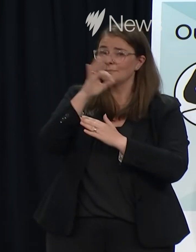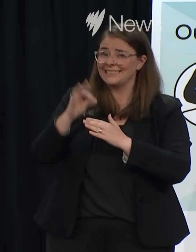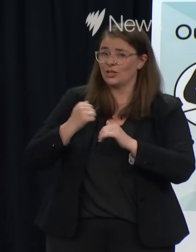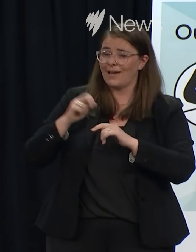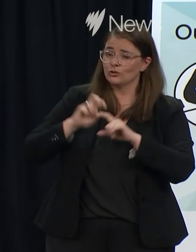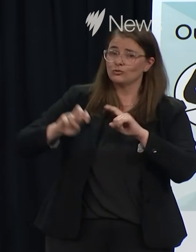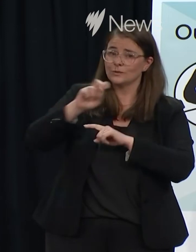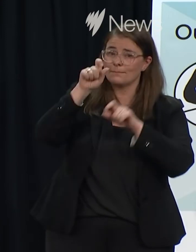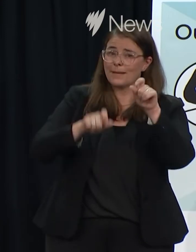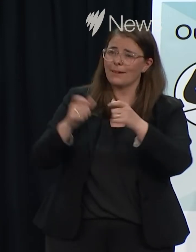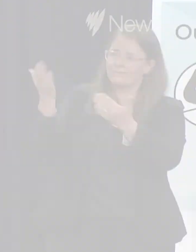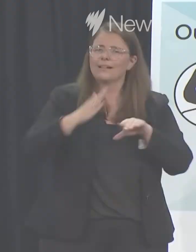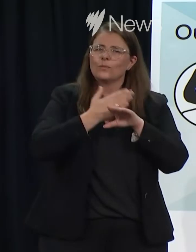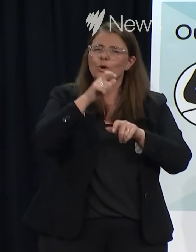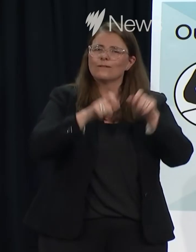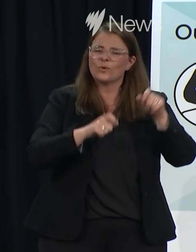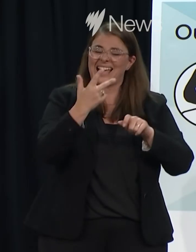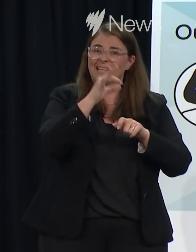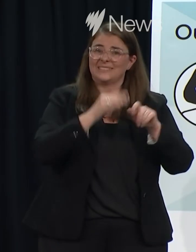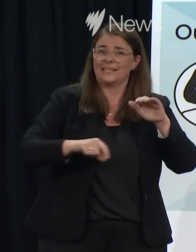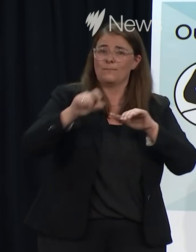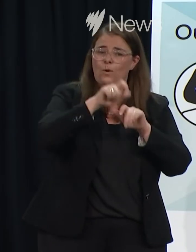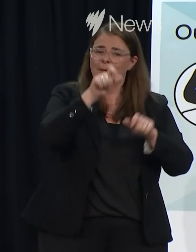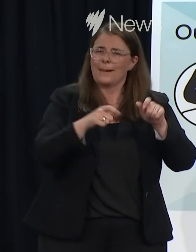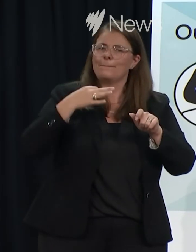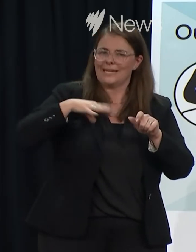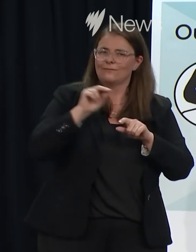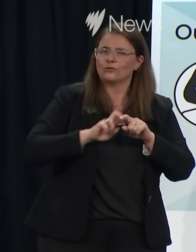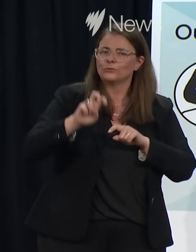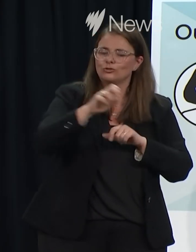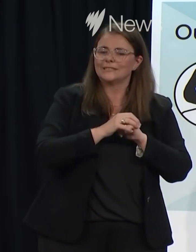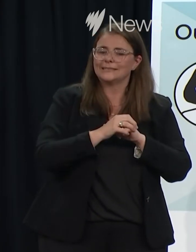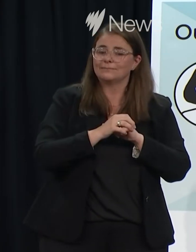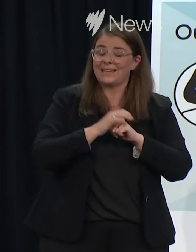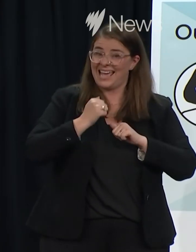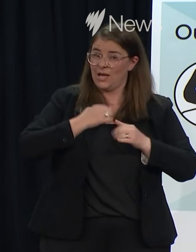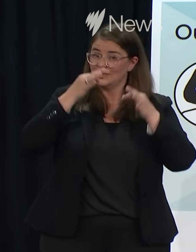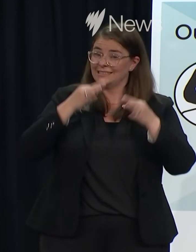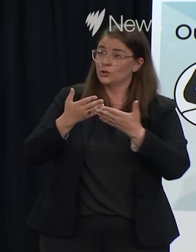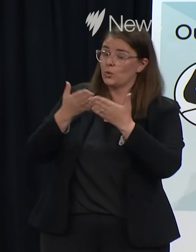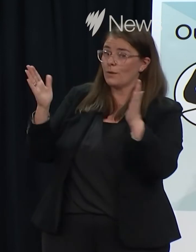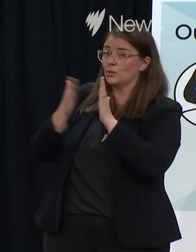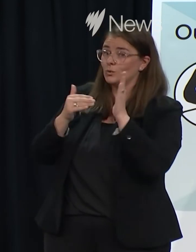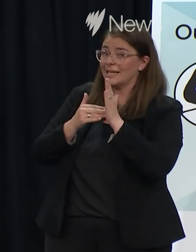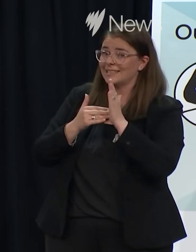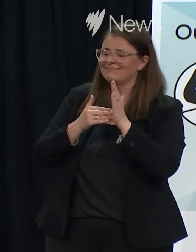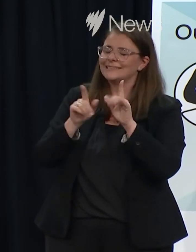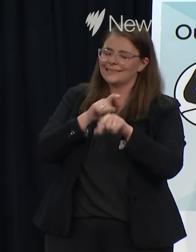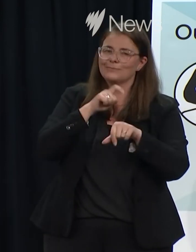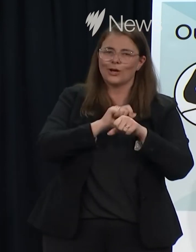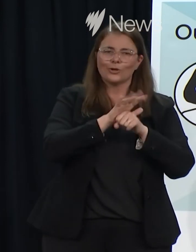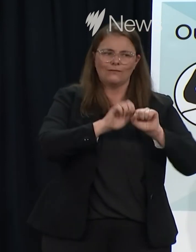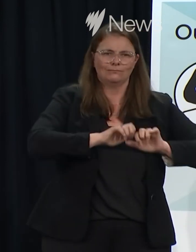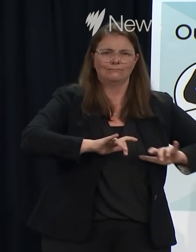of our international arrivals. I do want to acknowledge that this decision comes at a time when we are reaching a level of COVID we